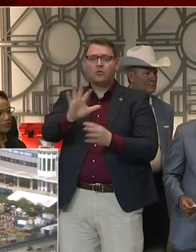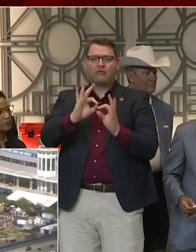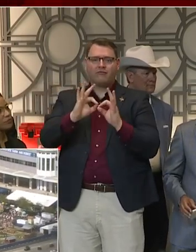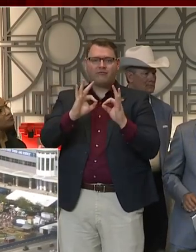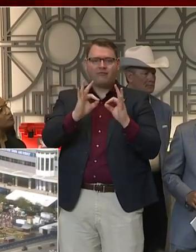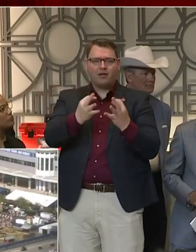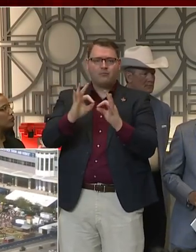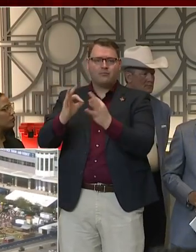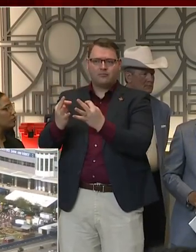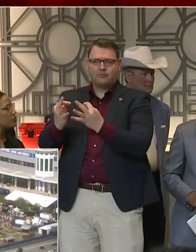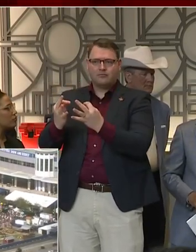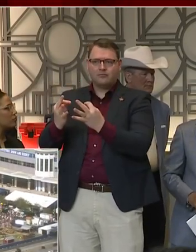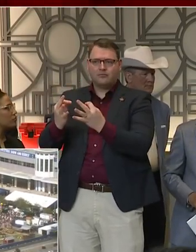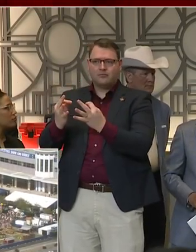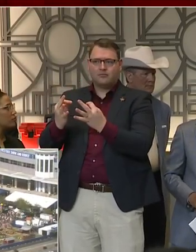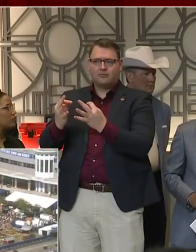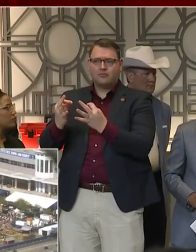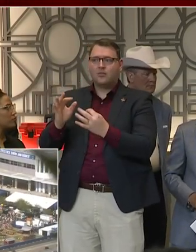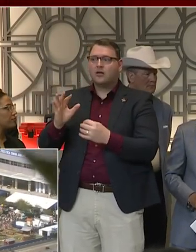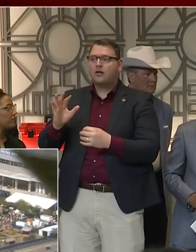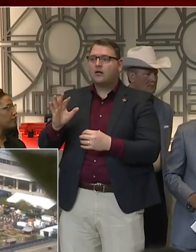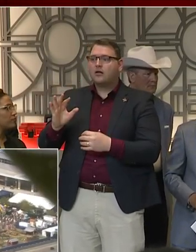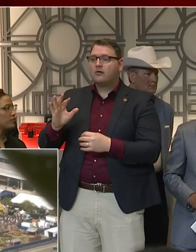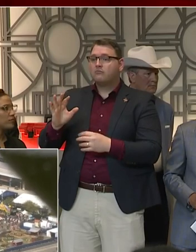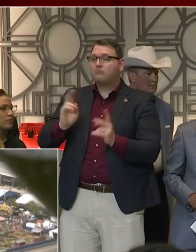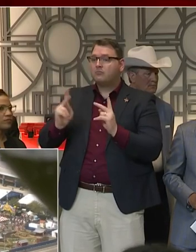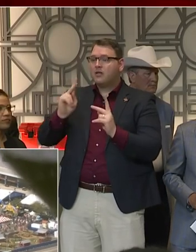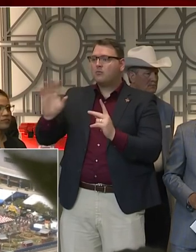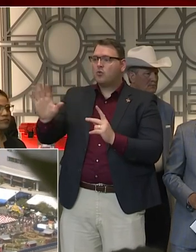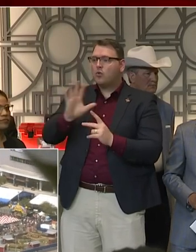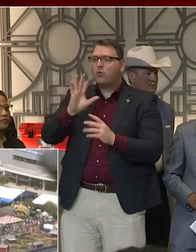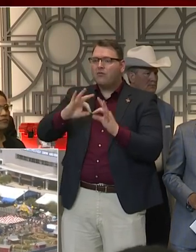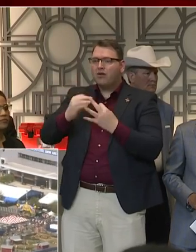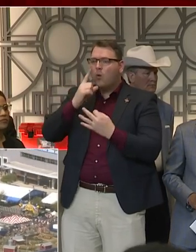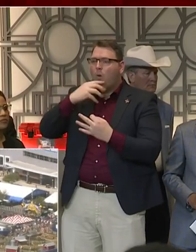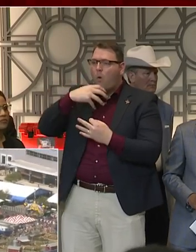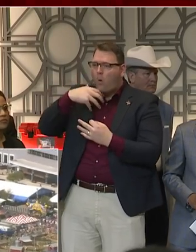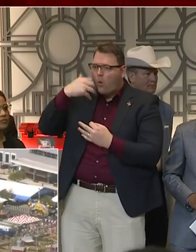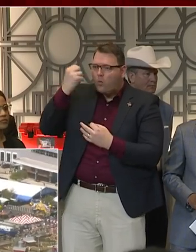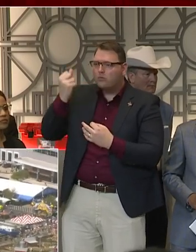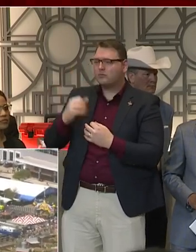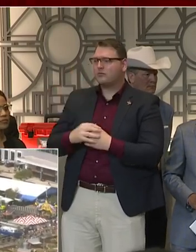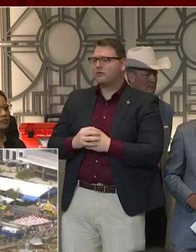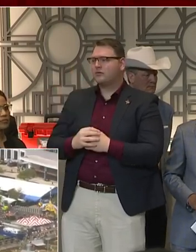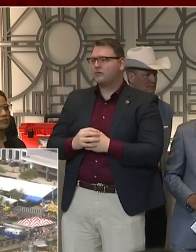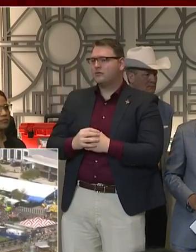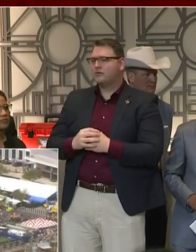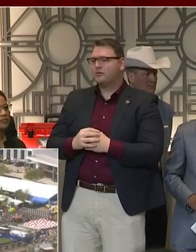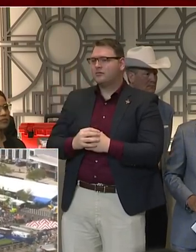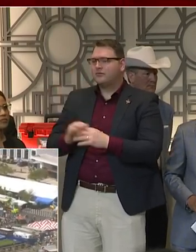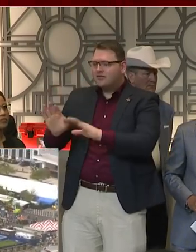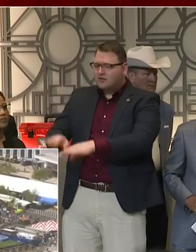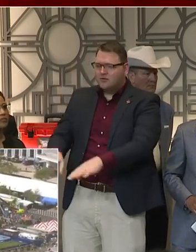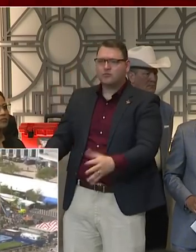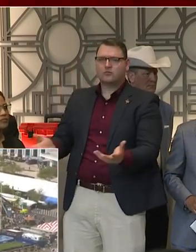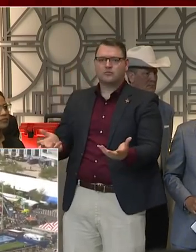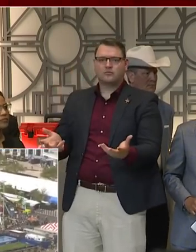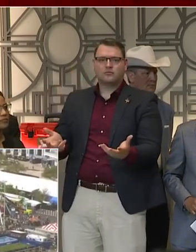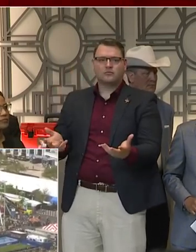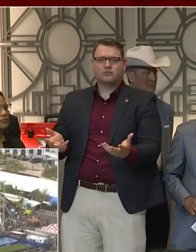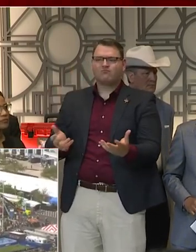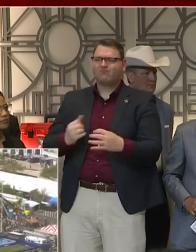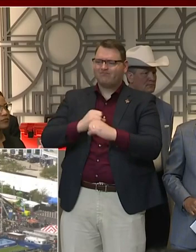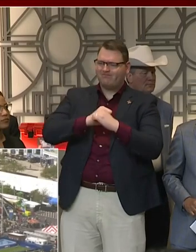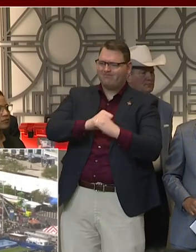the precautions to help them stay healthy, safe, and protected. And finally, we're also saying make sure you remember all those personal